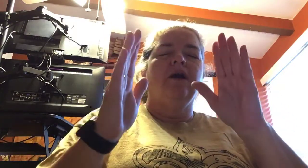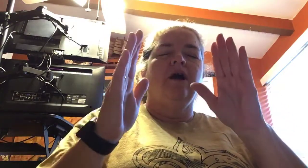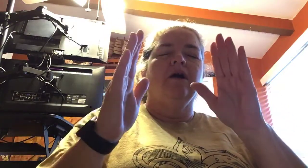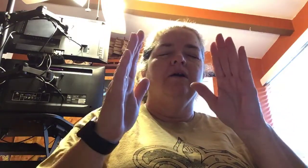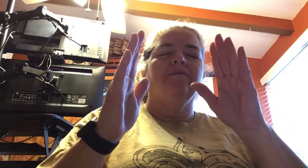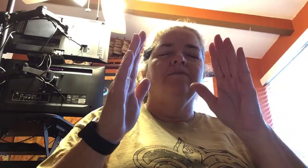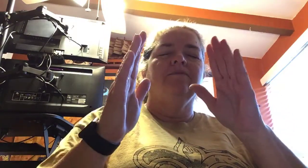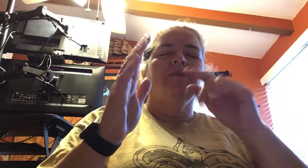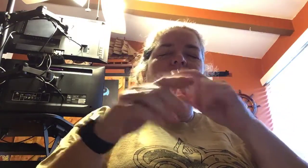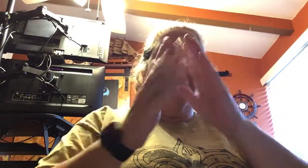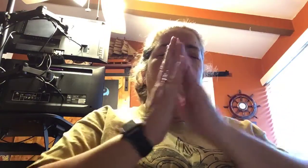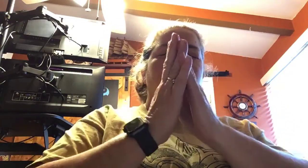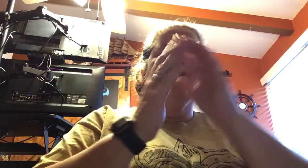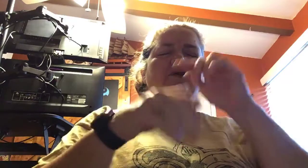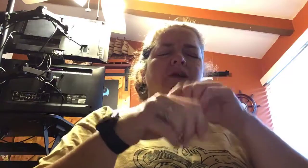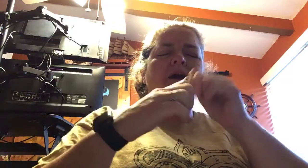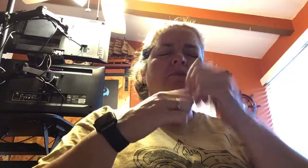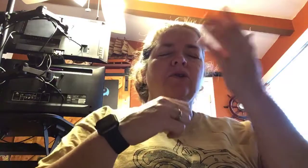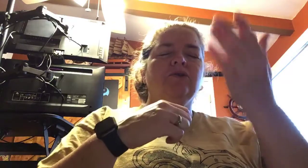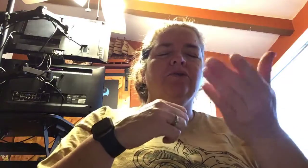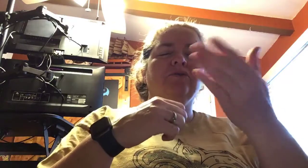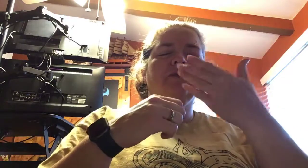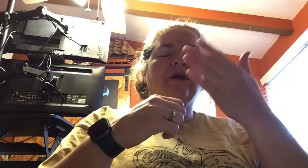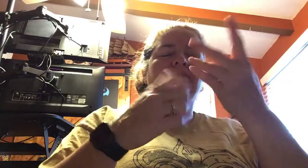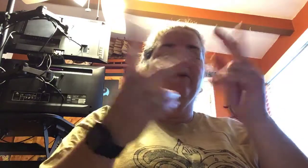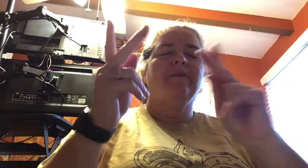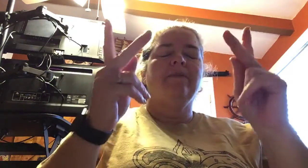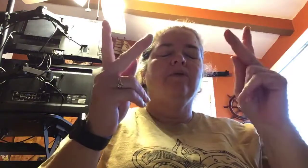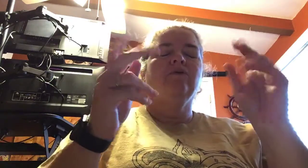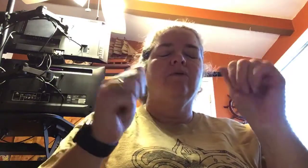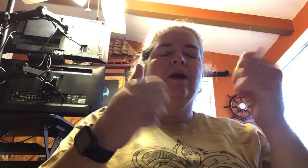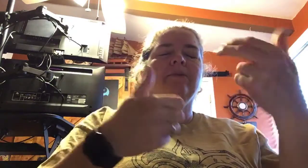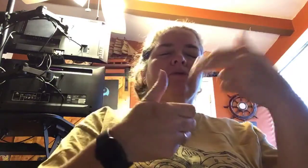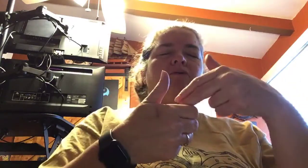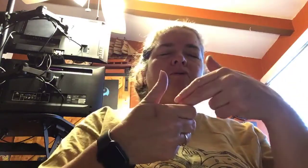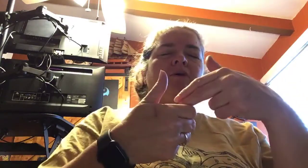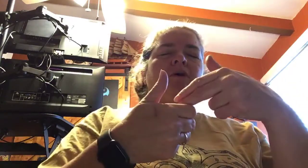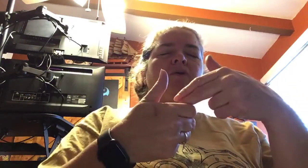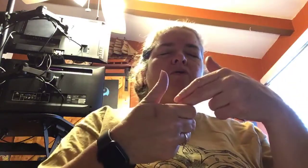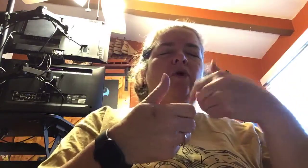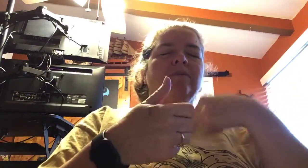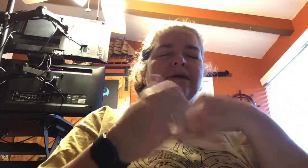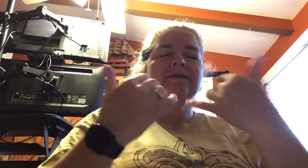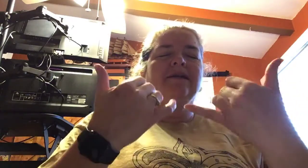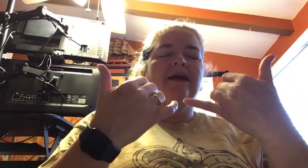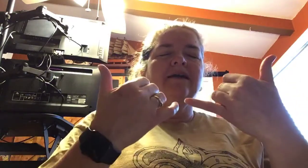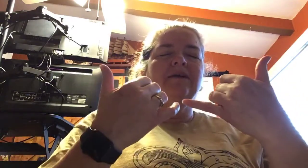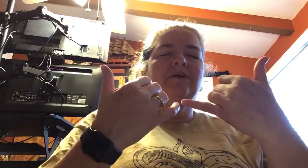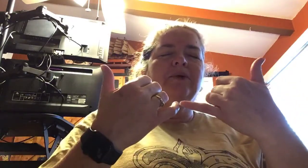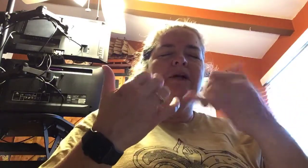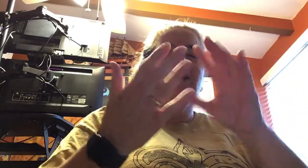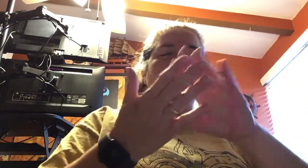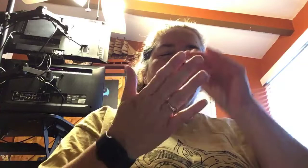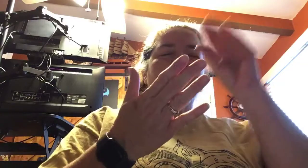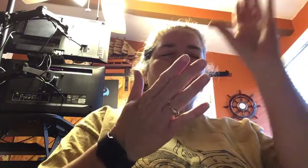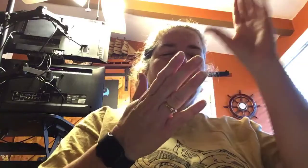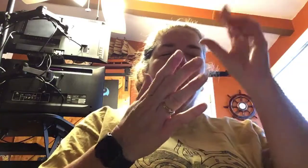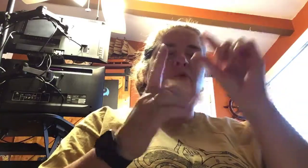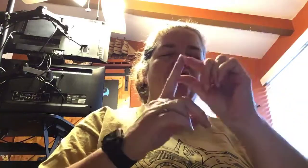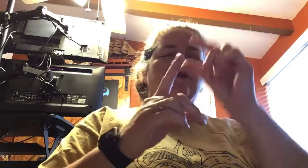prayer time with you. Thank you for the people who are able to join me today to really learn your words,